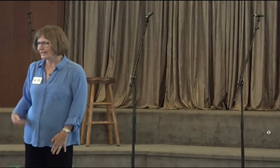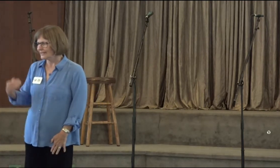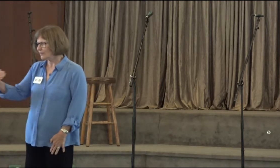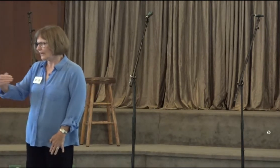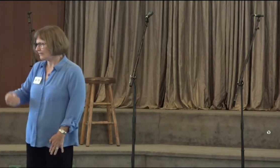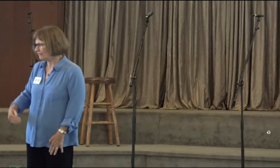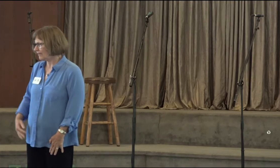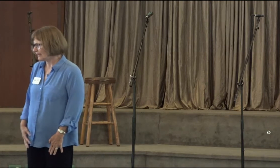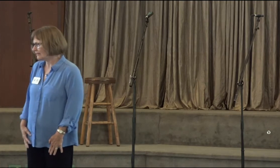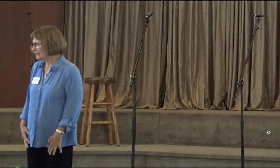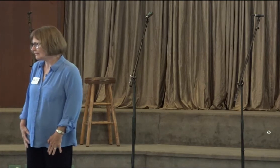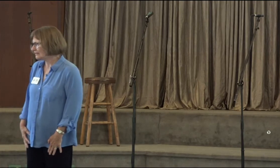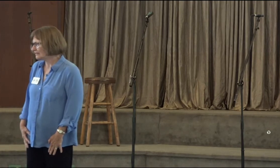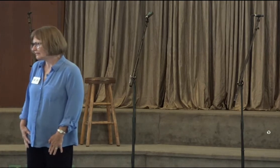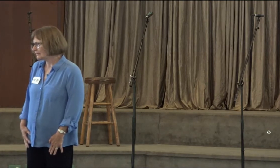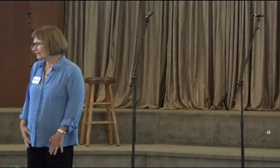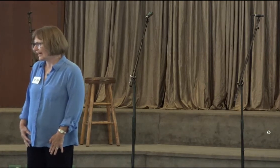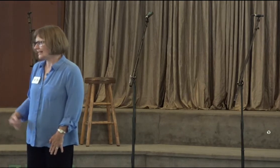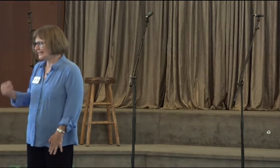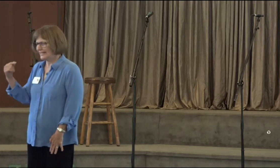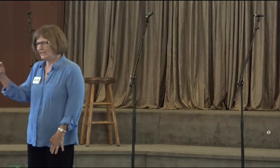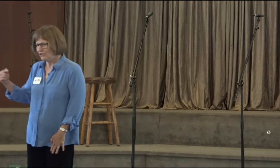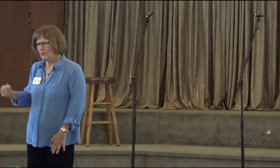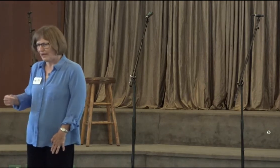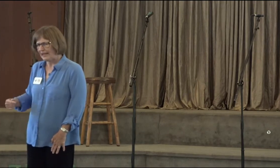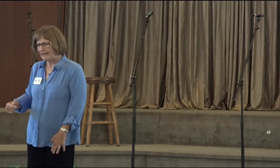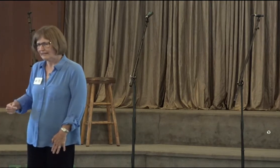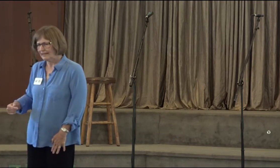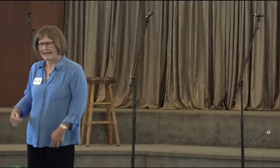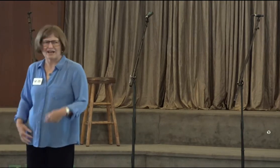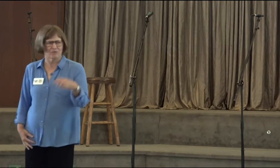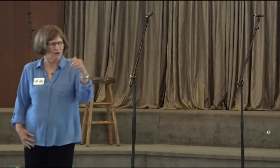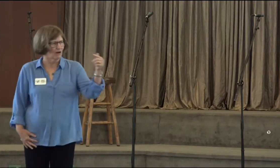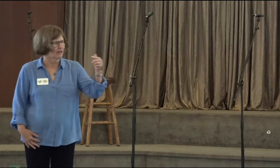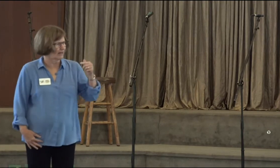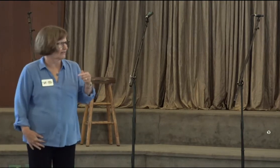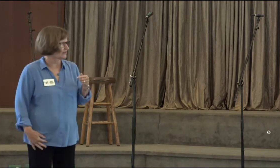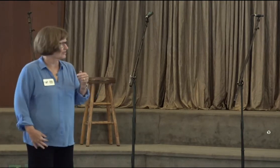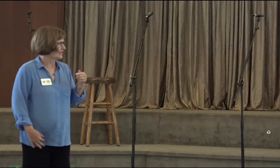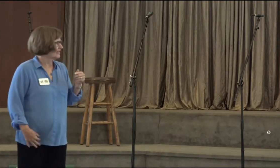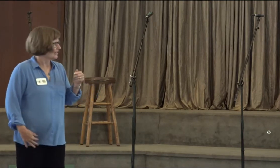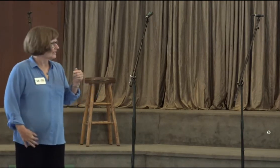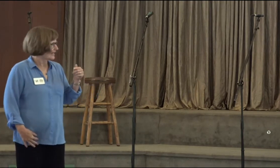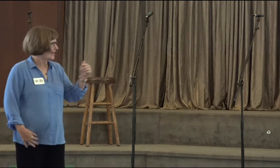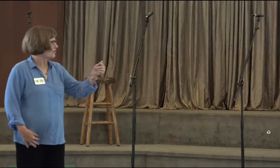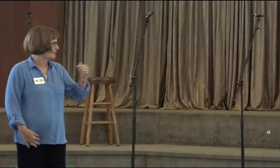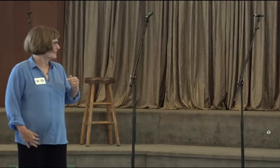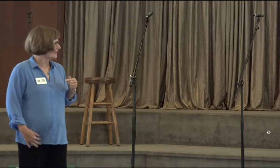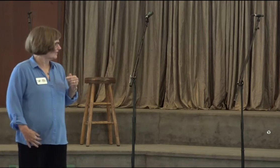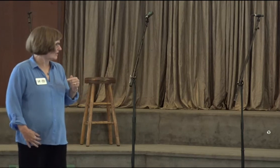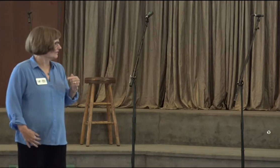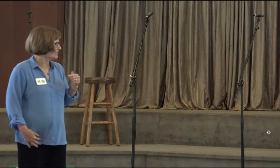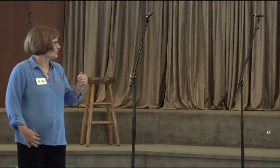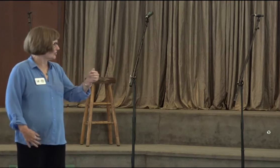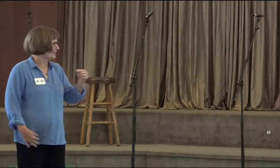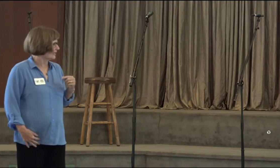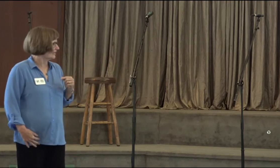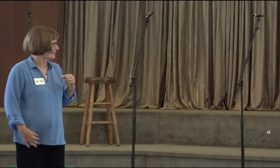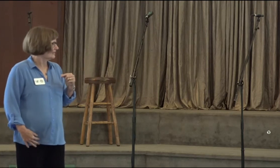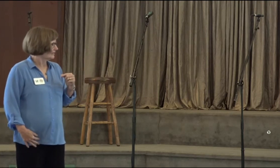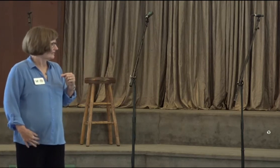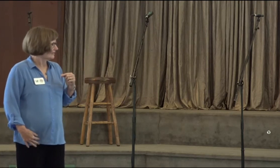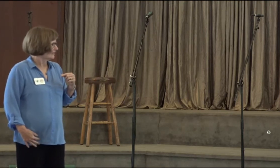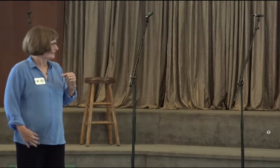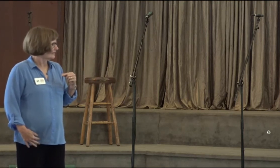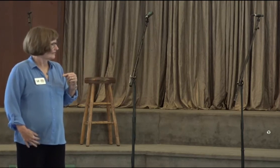I can step out in faith. I can see a new way. And I will call others to help me along this journey.